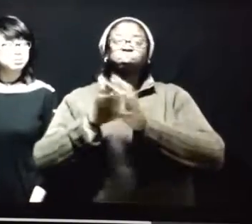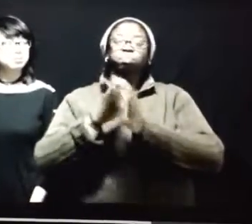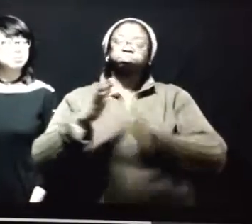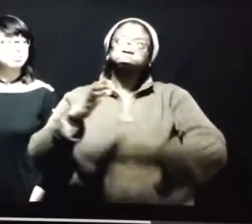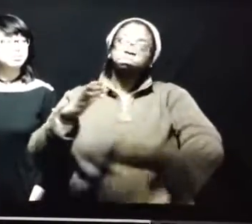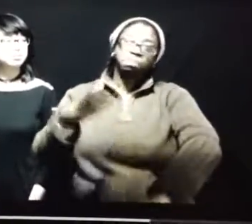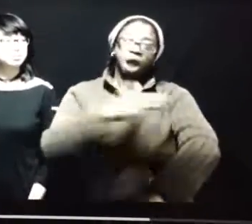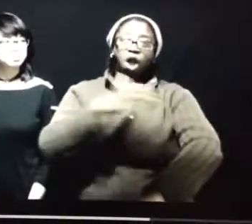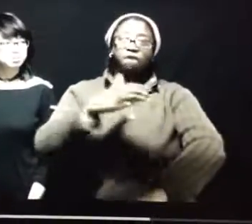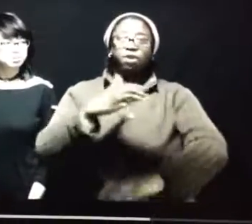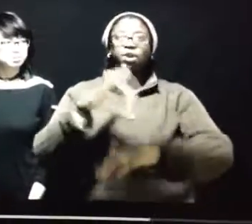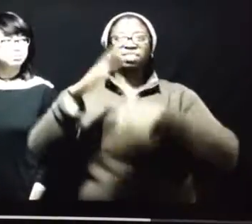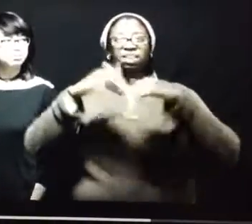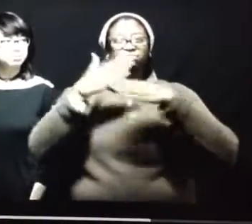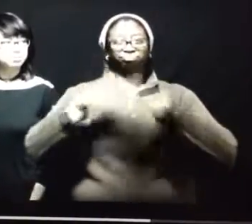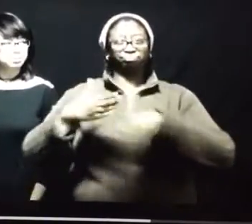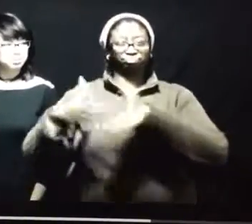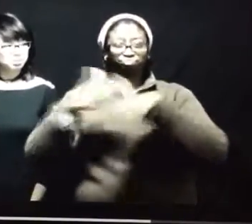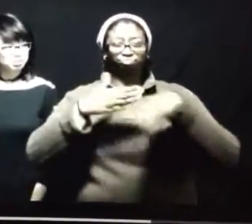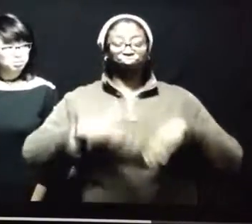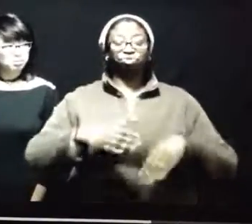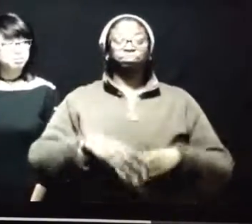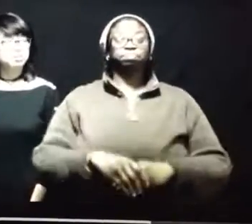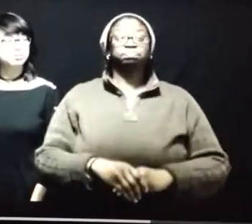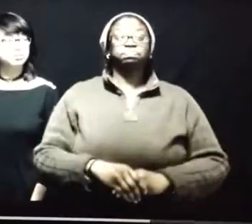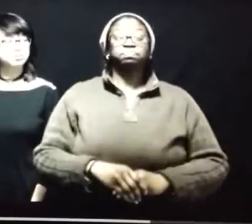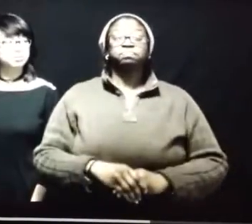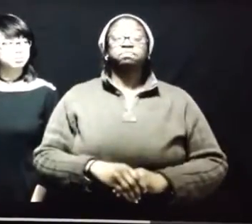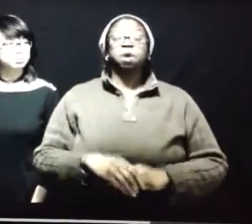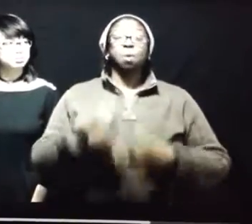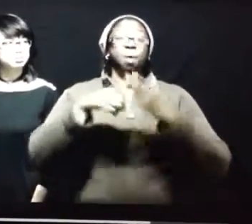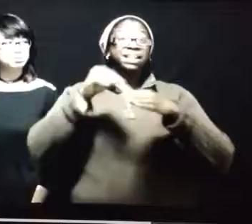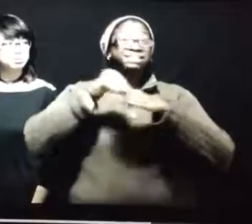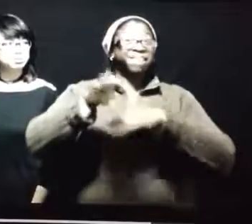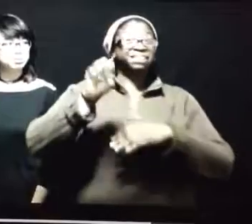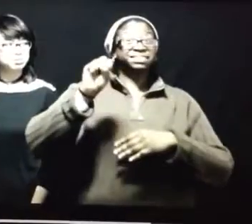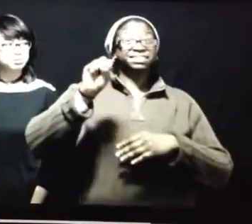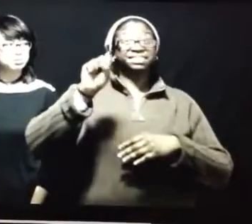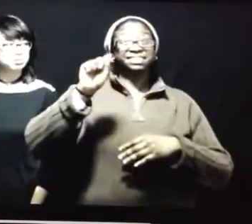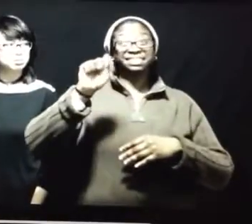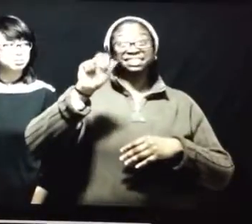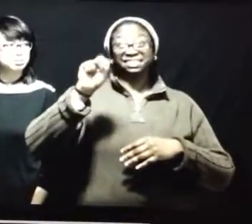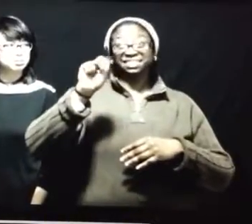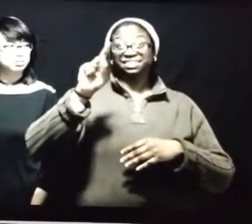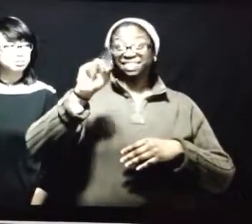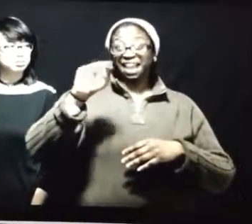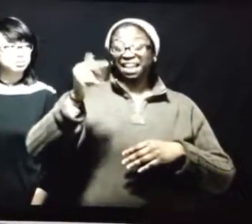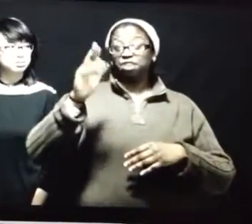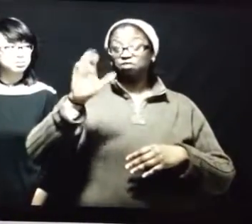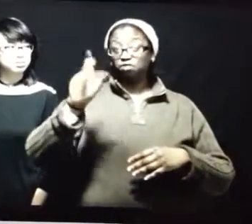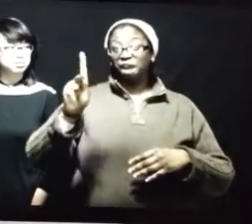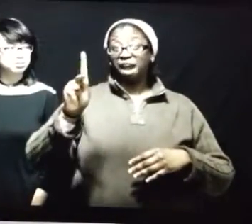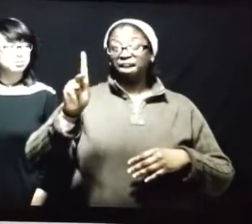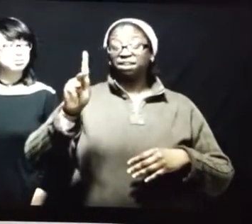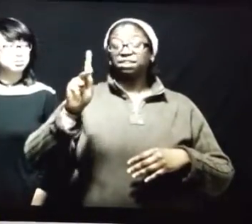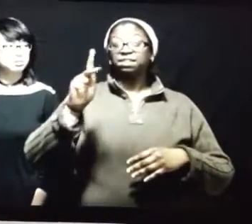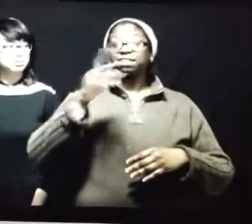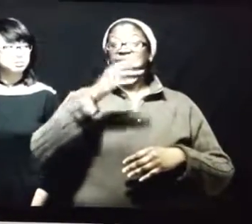these are two movements that demonstrate that by standing in solidarity, we are more powerful than divided.